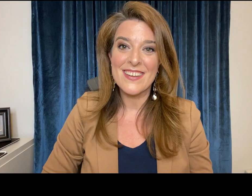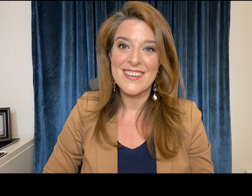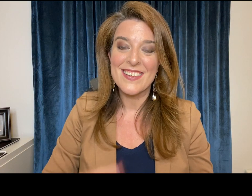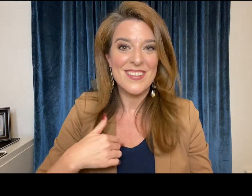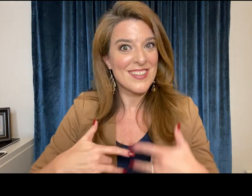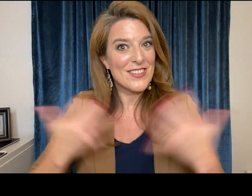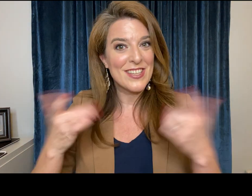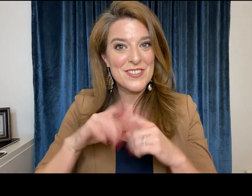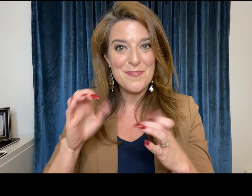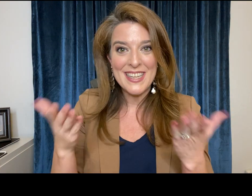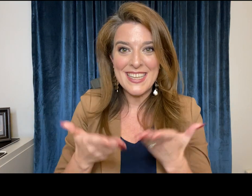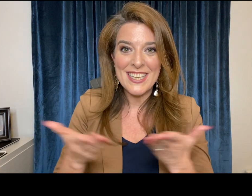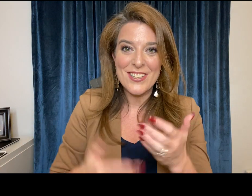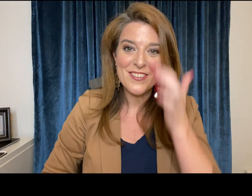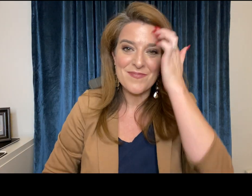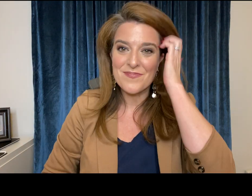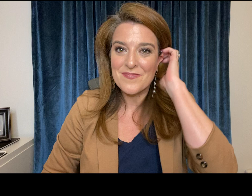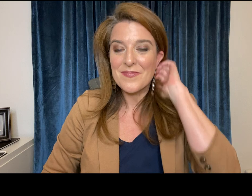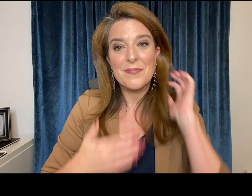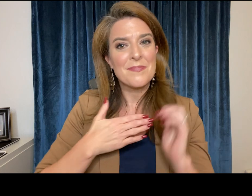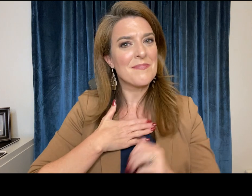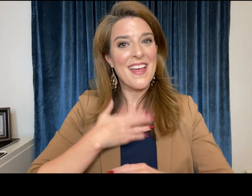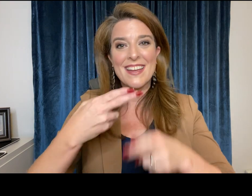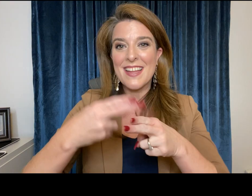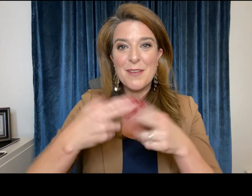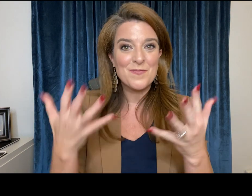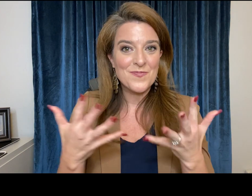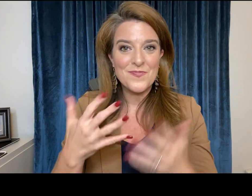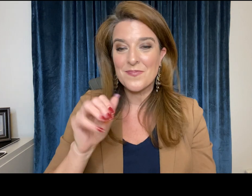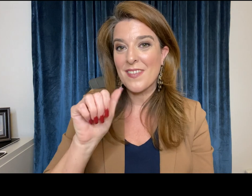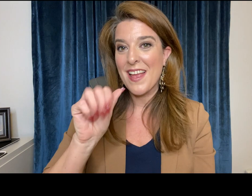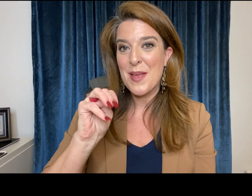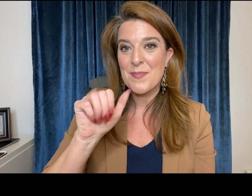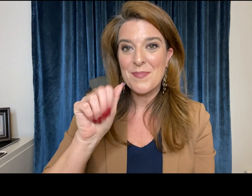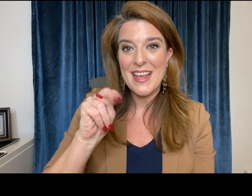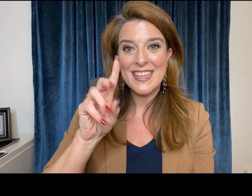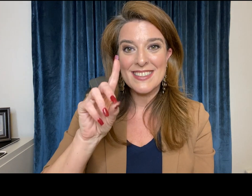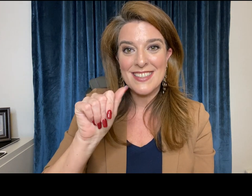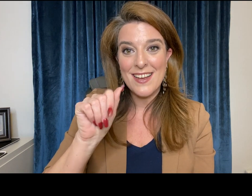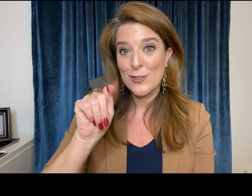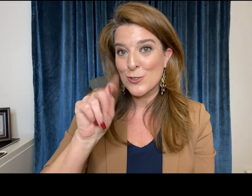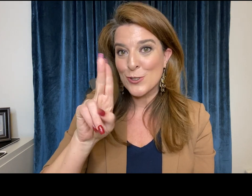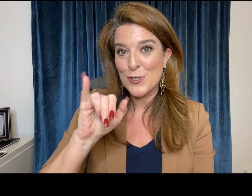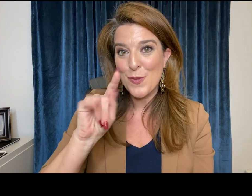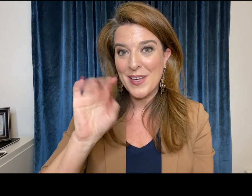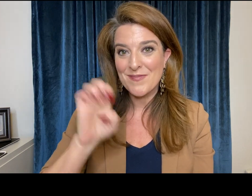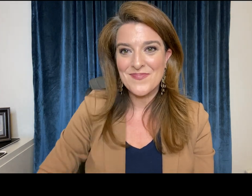hello everyone I am thrilled to be here my name is Amanda to it